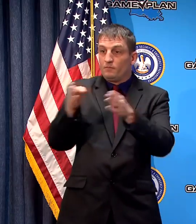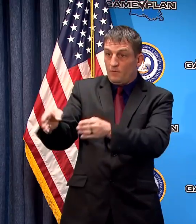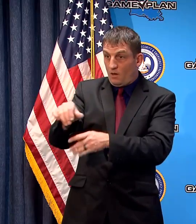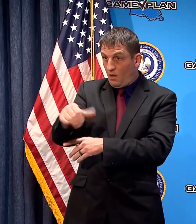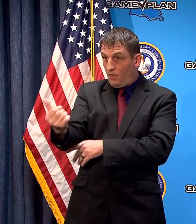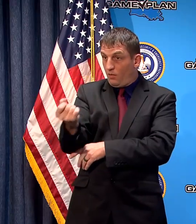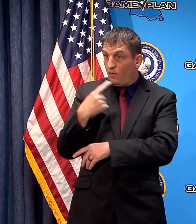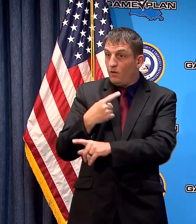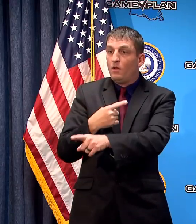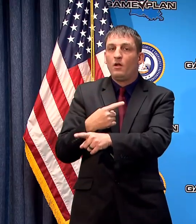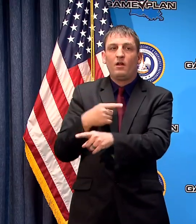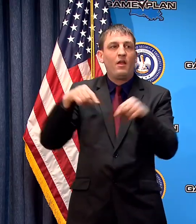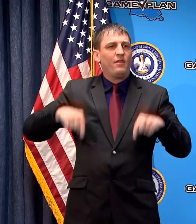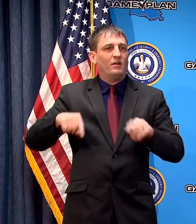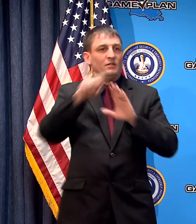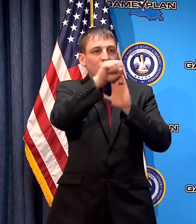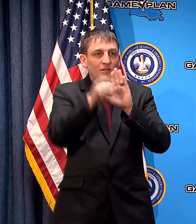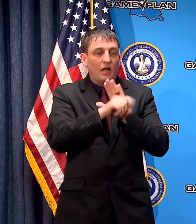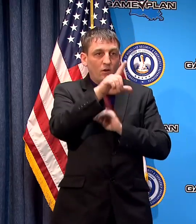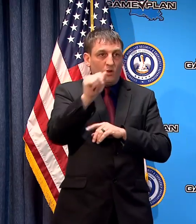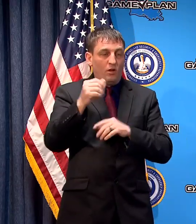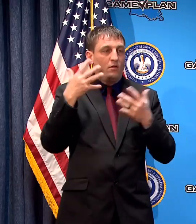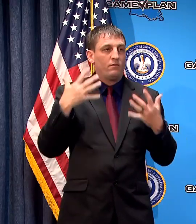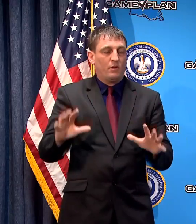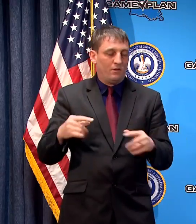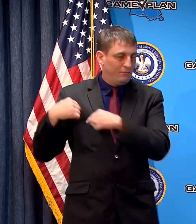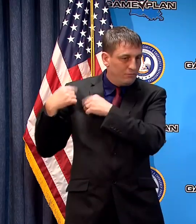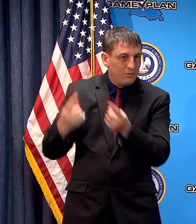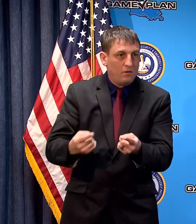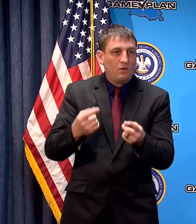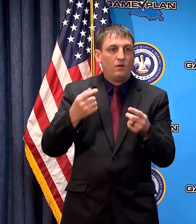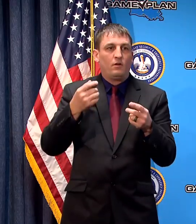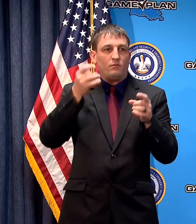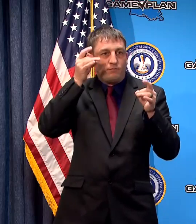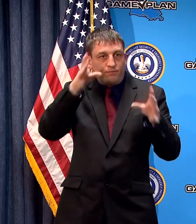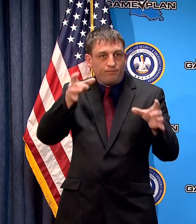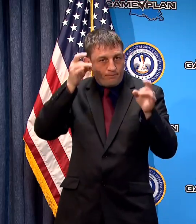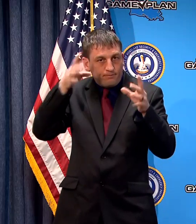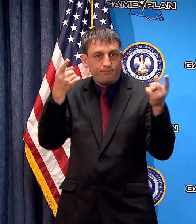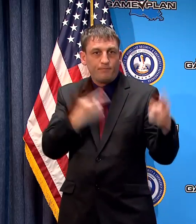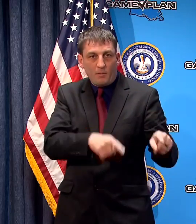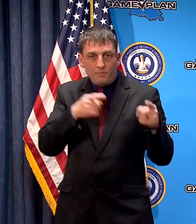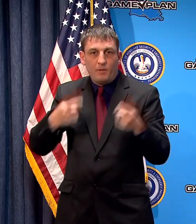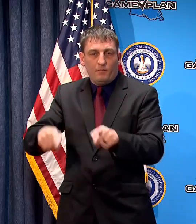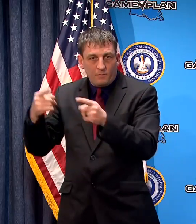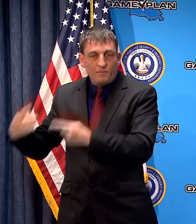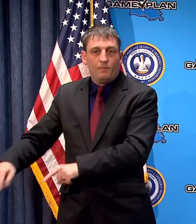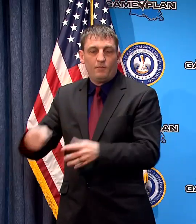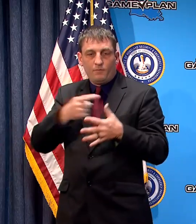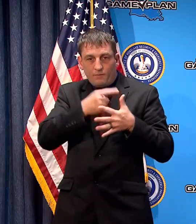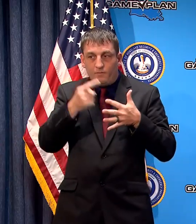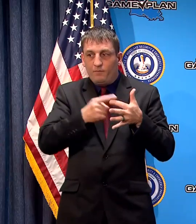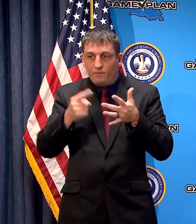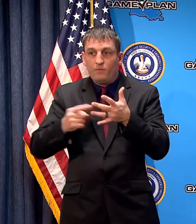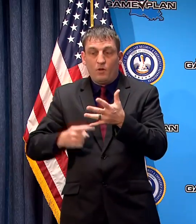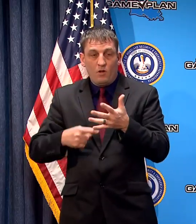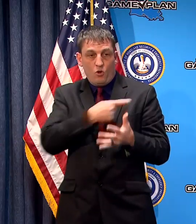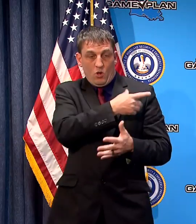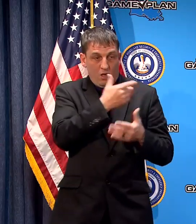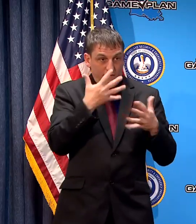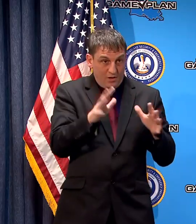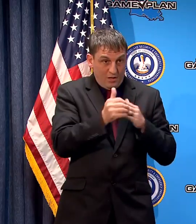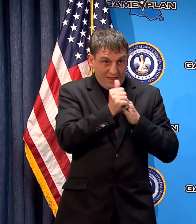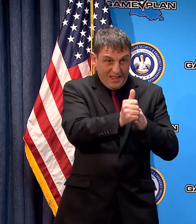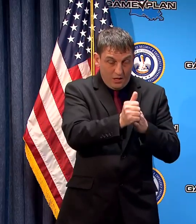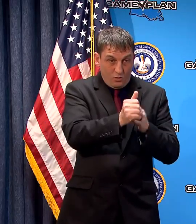been through a number of tragedies and countless tragedies and you've had the opportunity to lead us past a lot of those is this the toughest one for you